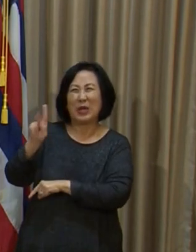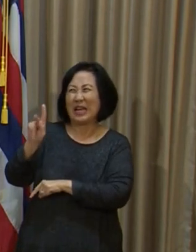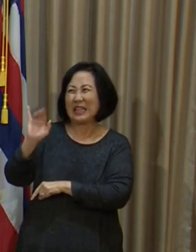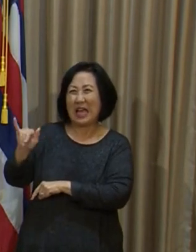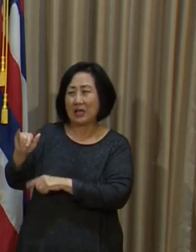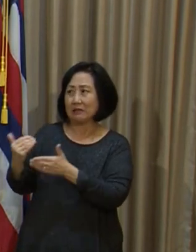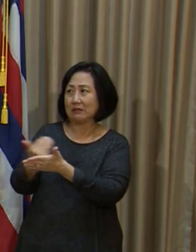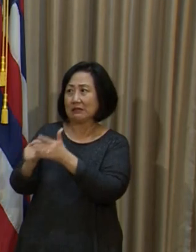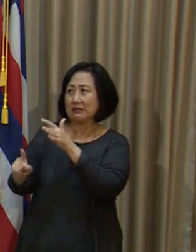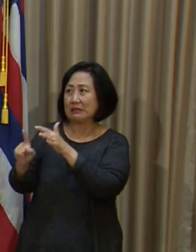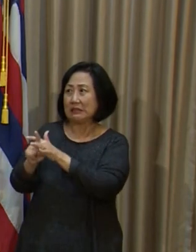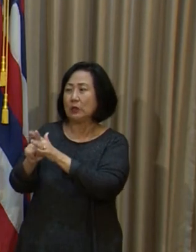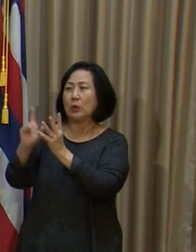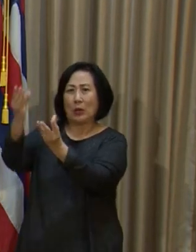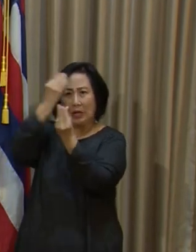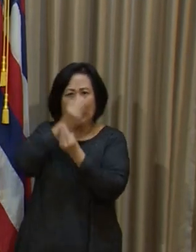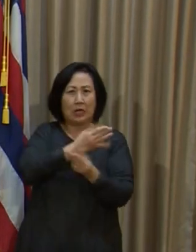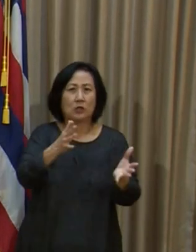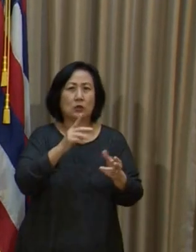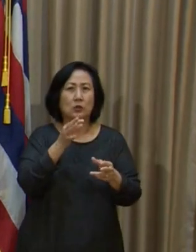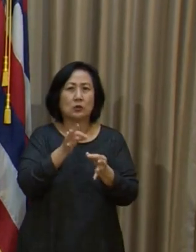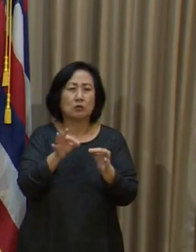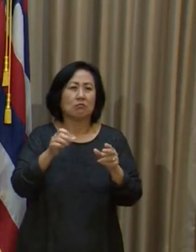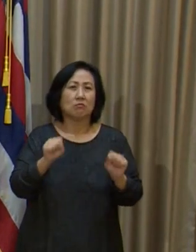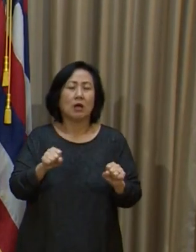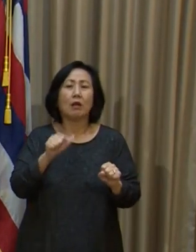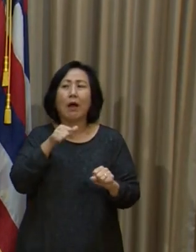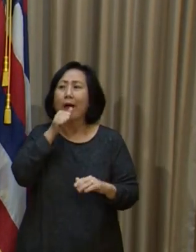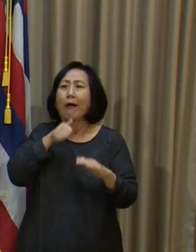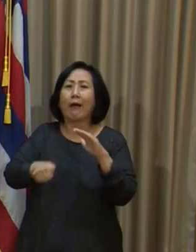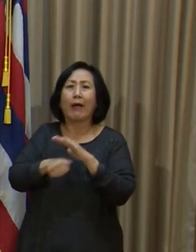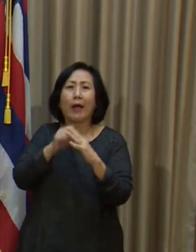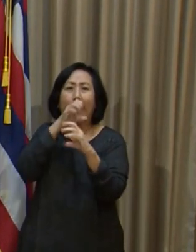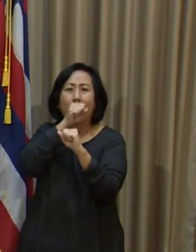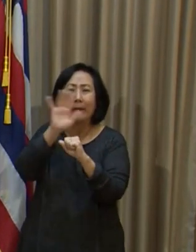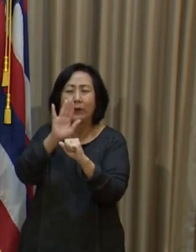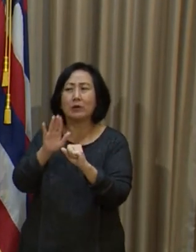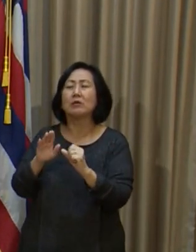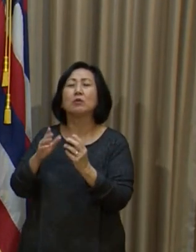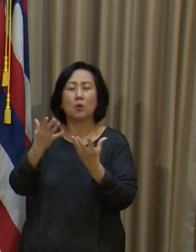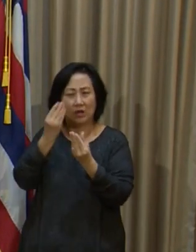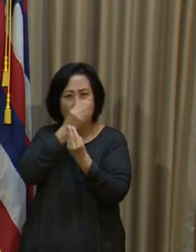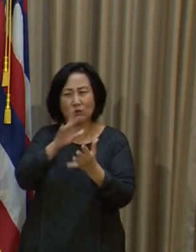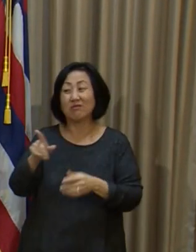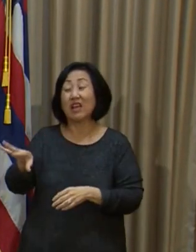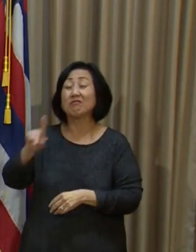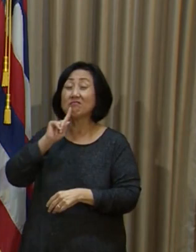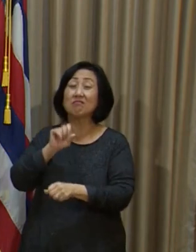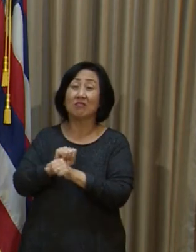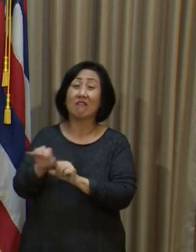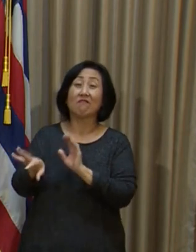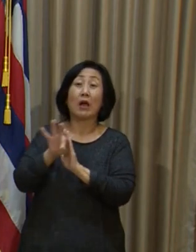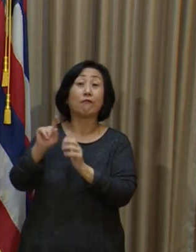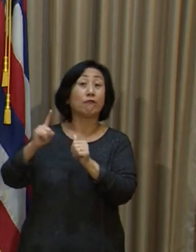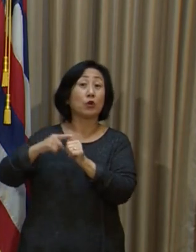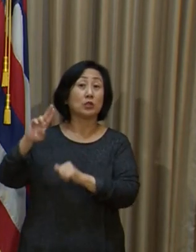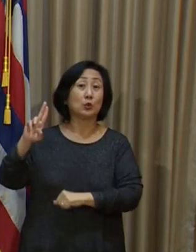variant that originated or was first identified in the United Kingdom.